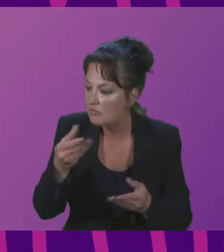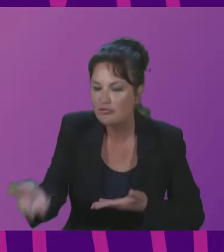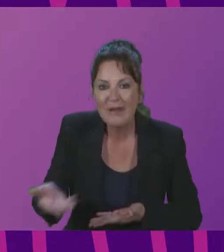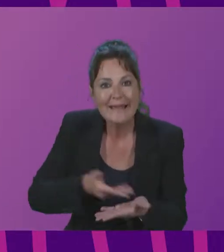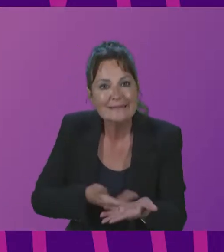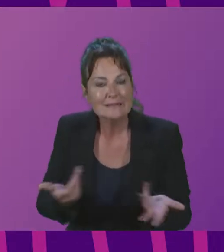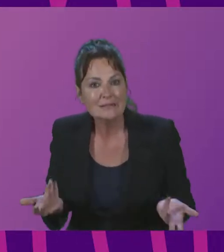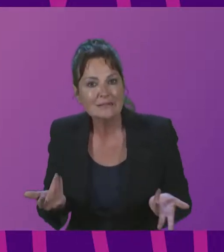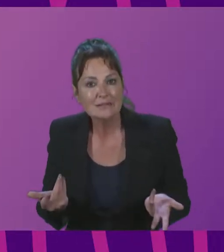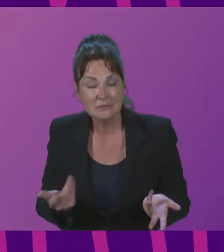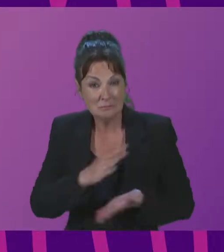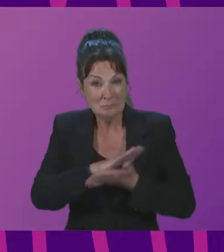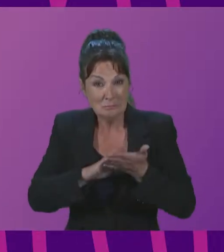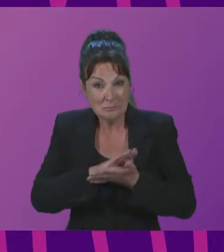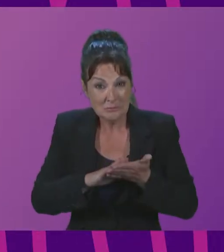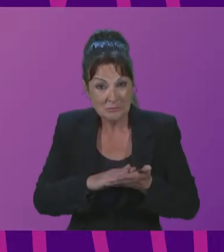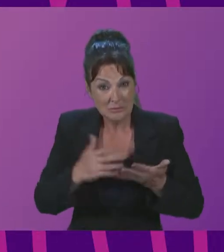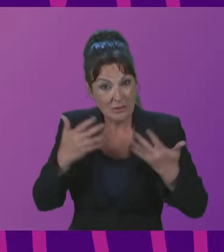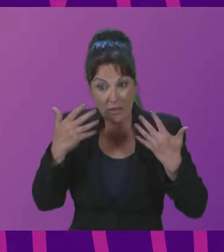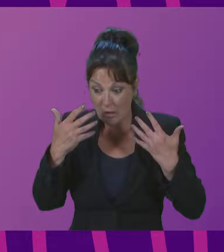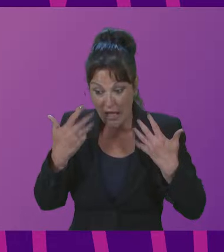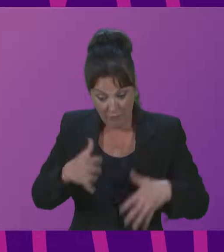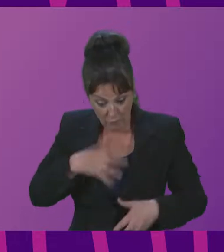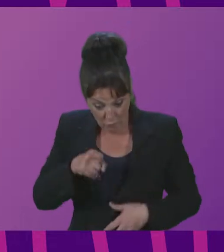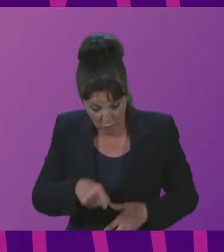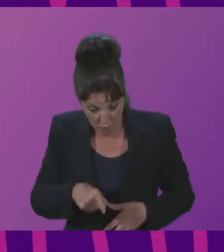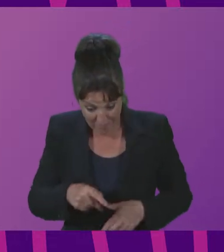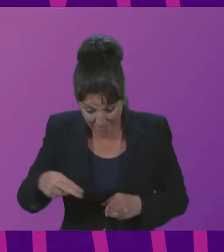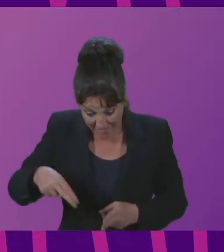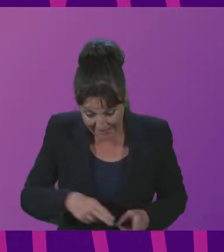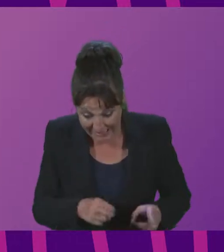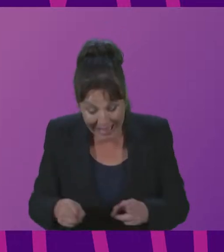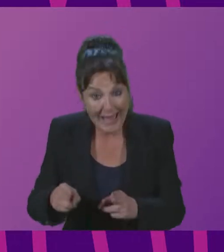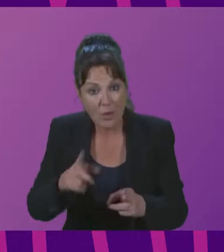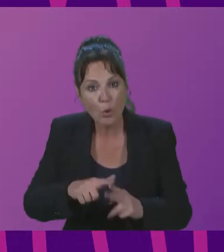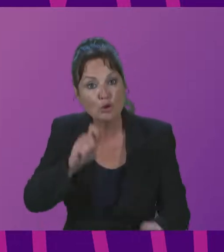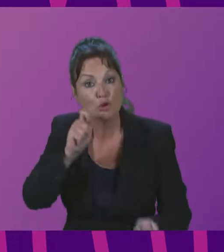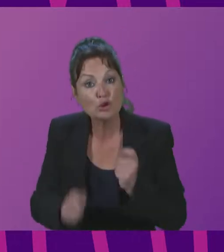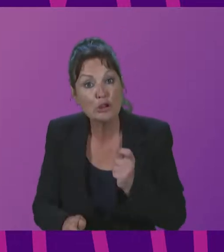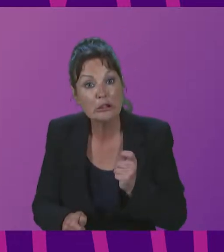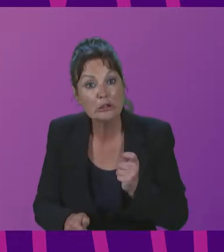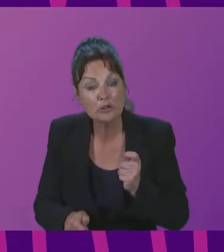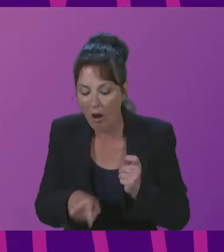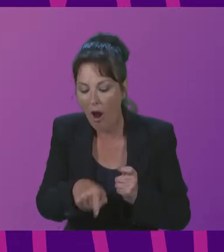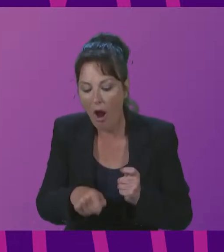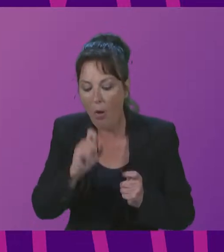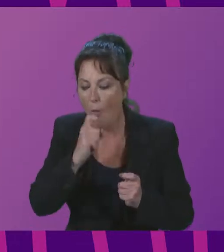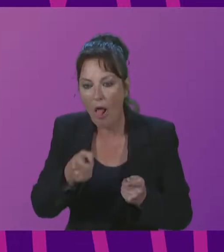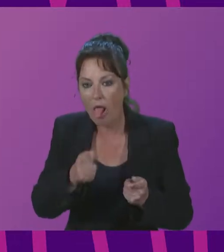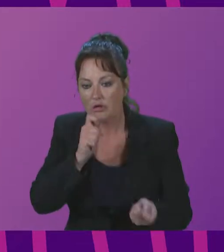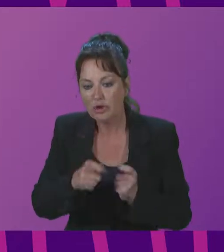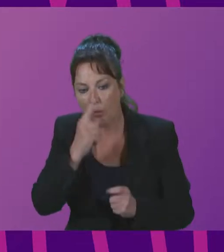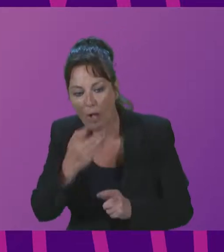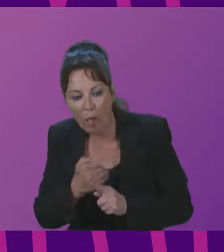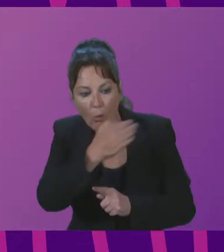Therefore, any attempt to divert the use of Nile water would disrupt and